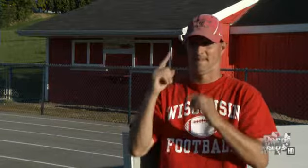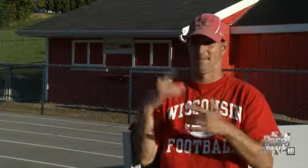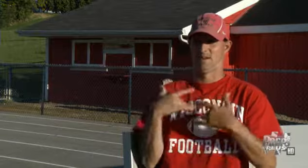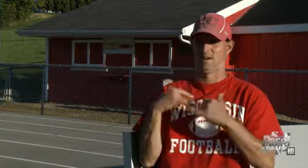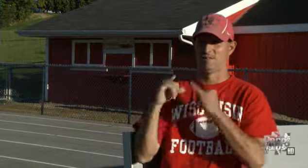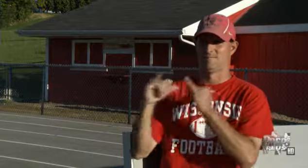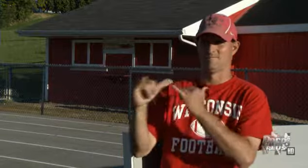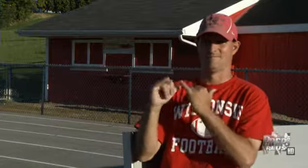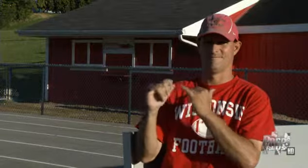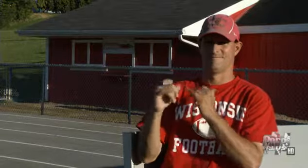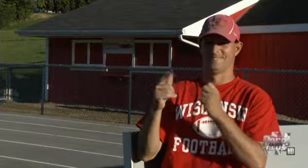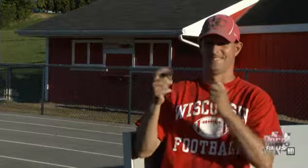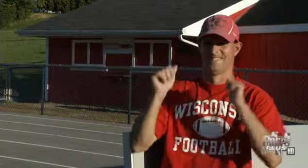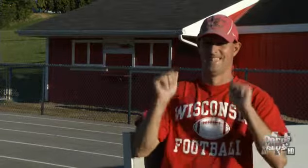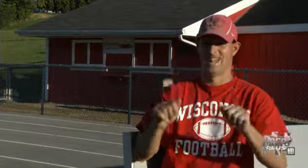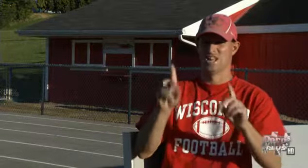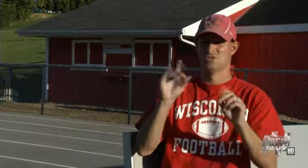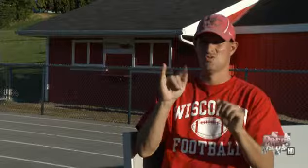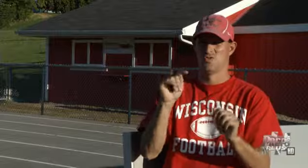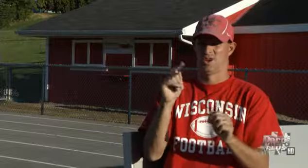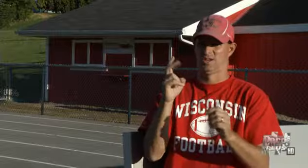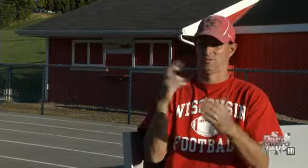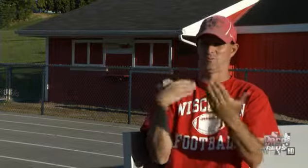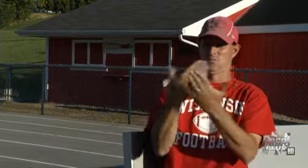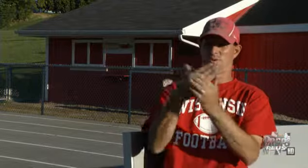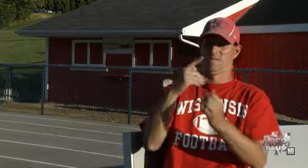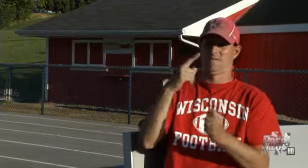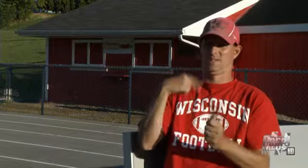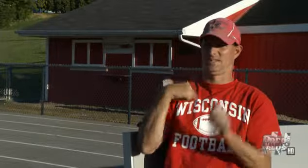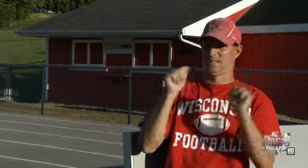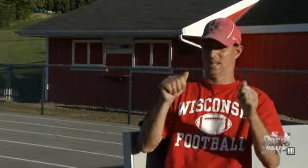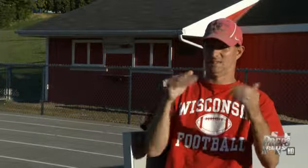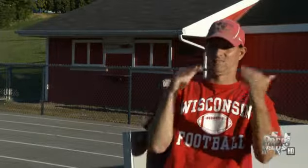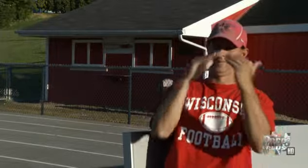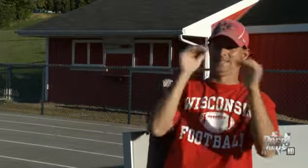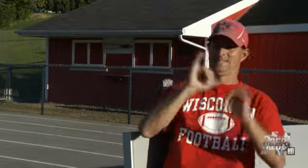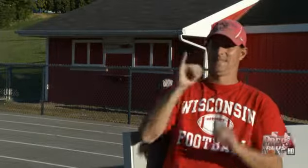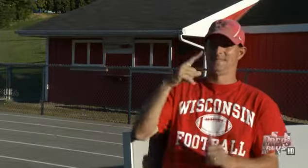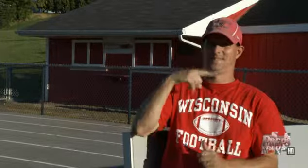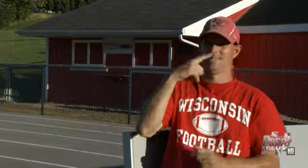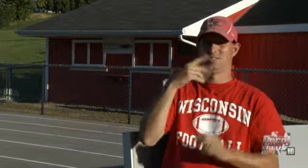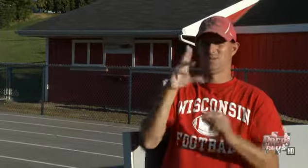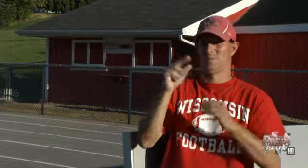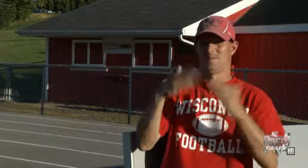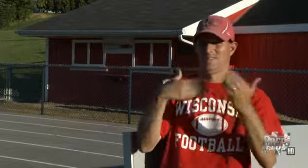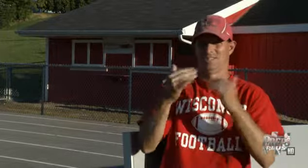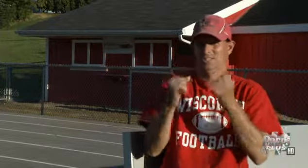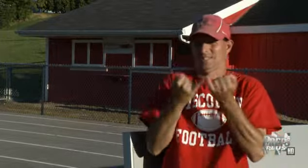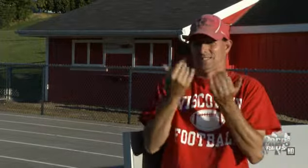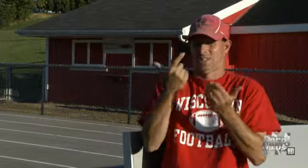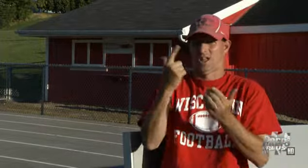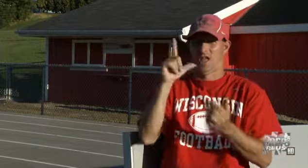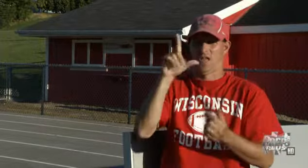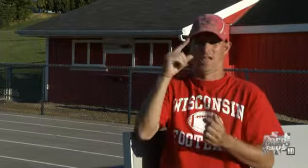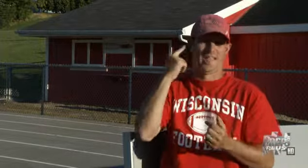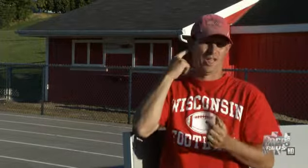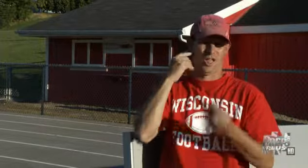I feel that being deaf myself proves that they are able to do it. It doesn't matter whether we are playing